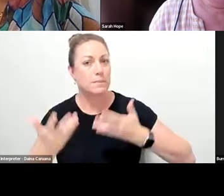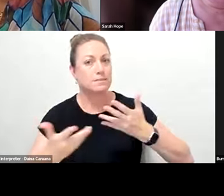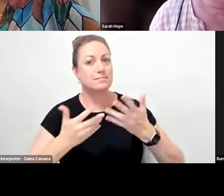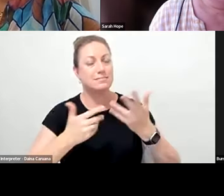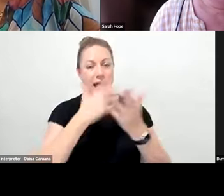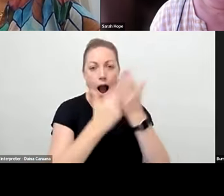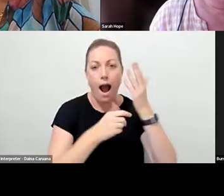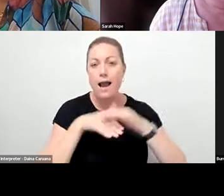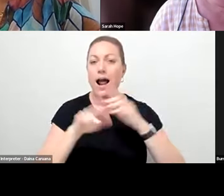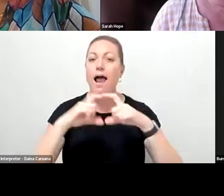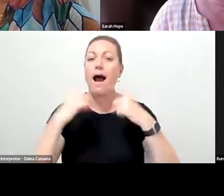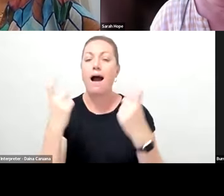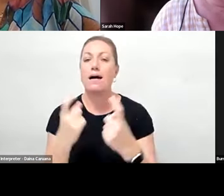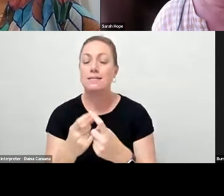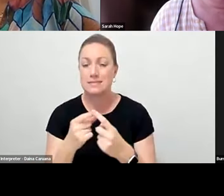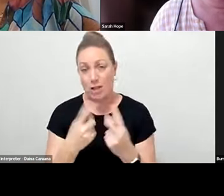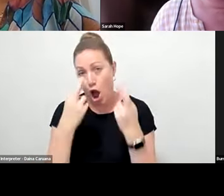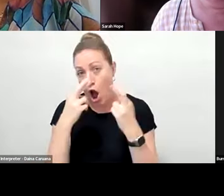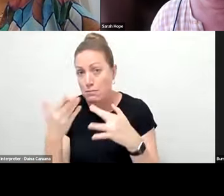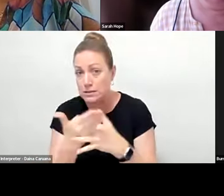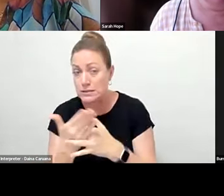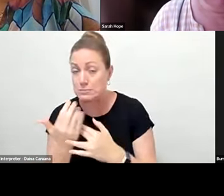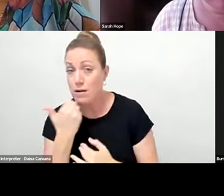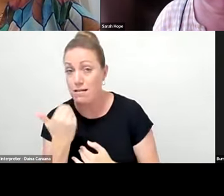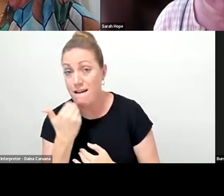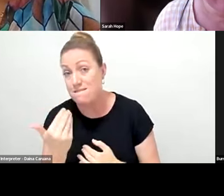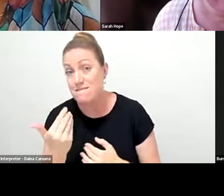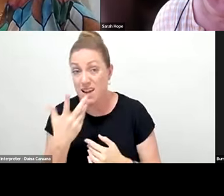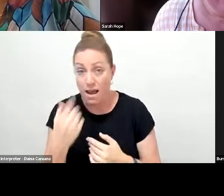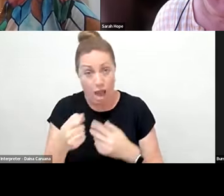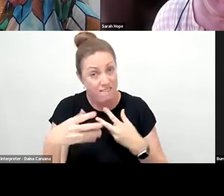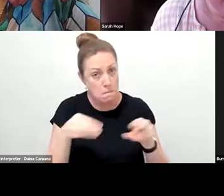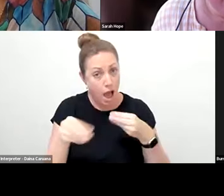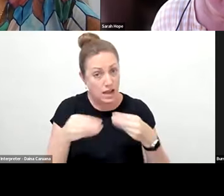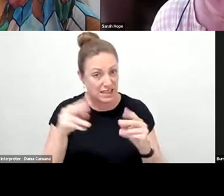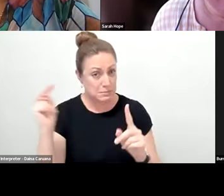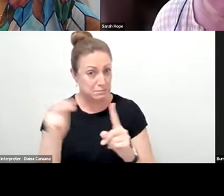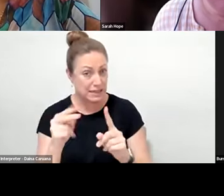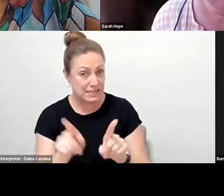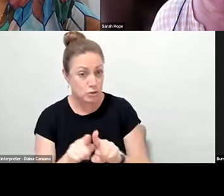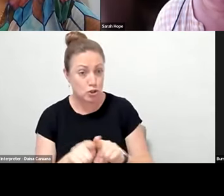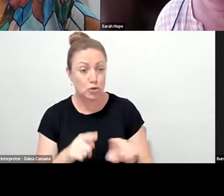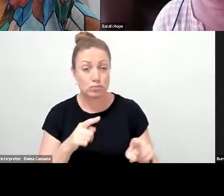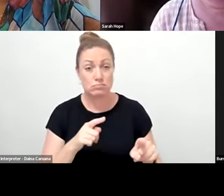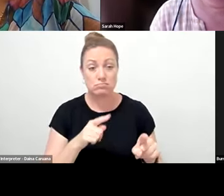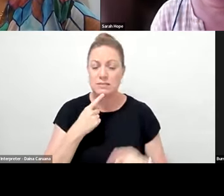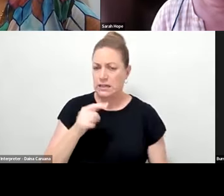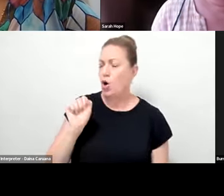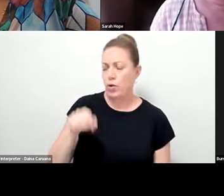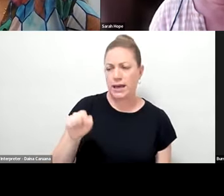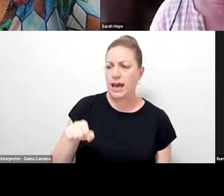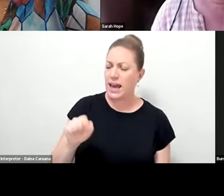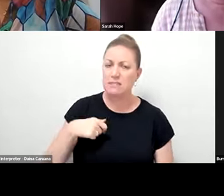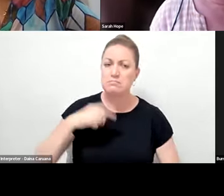accessible enough. And then I guess there'd be a marketing perspective as well, Liz. Yes. Yeah. So I did, I did do a quite a bit of